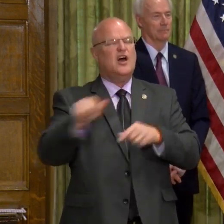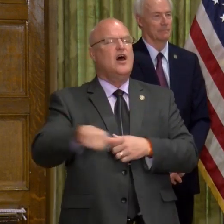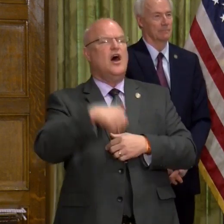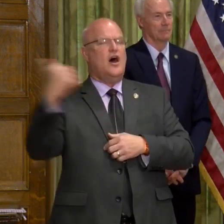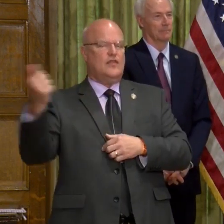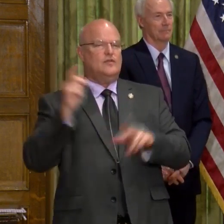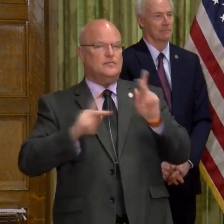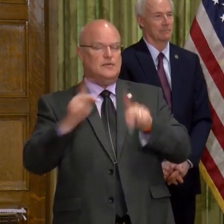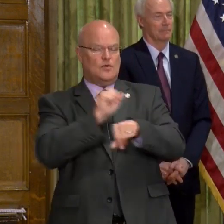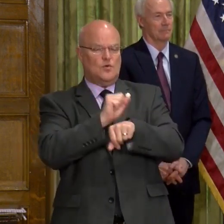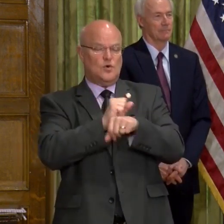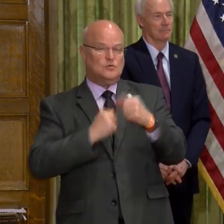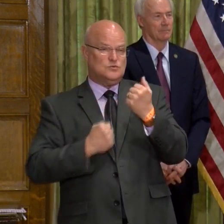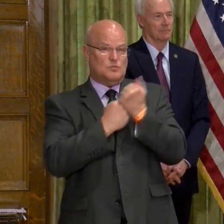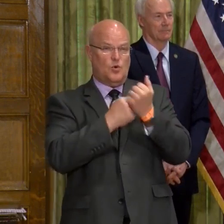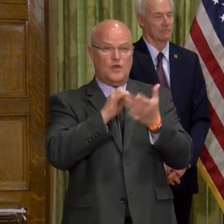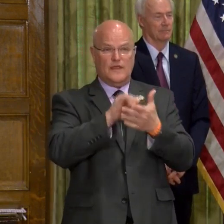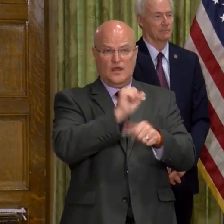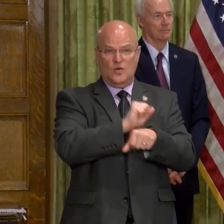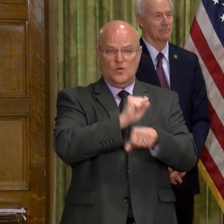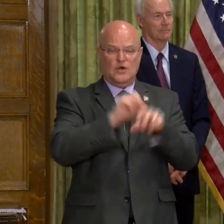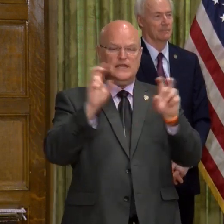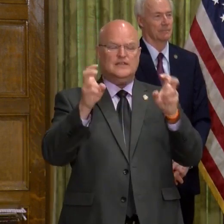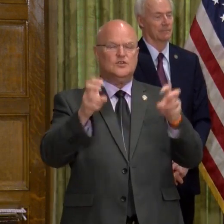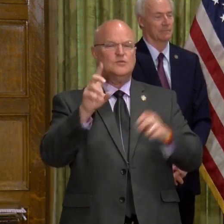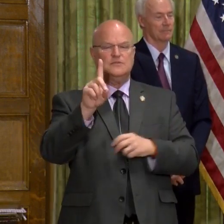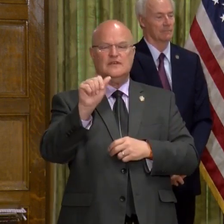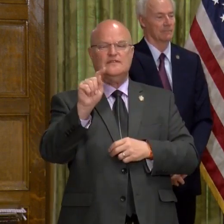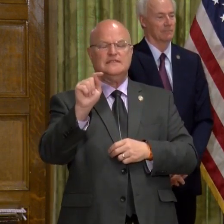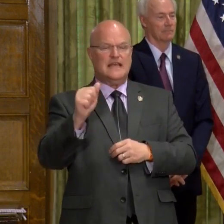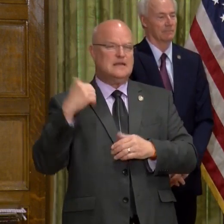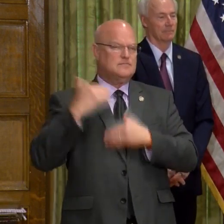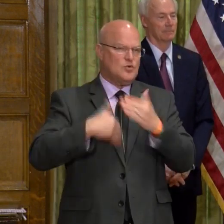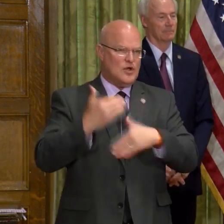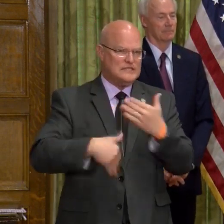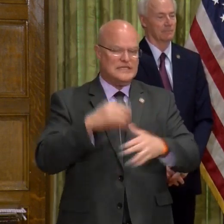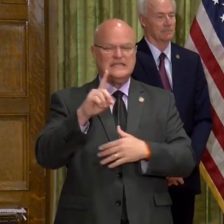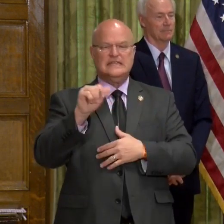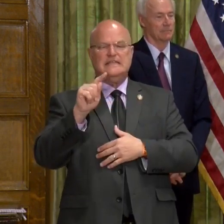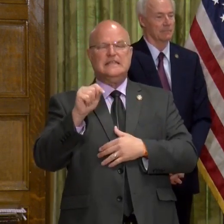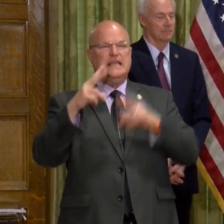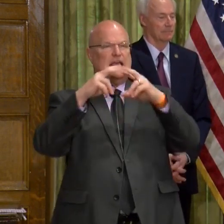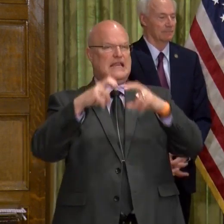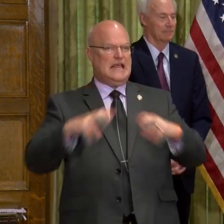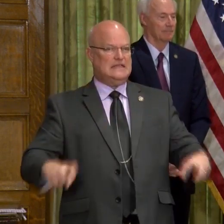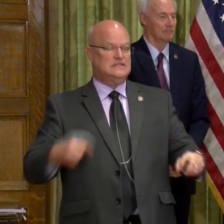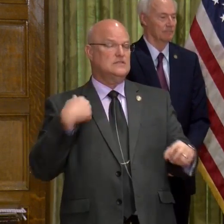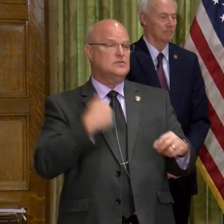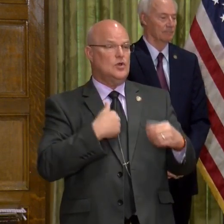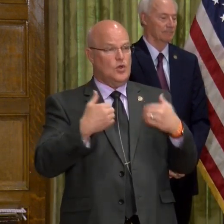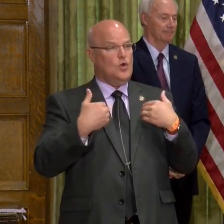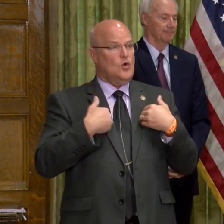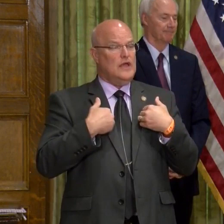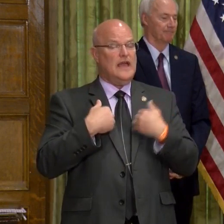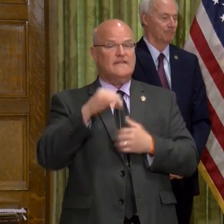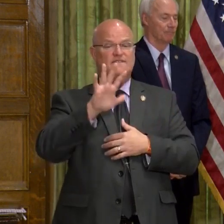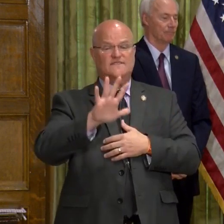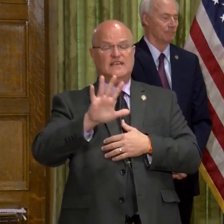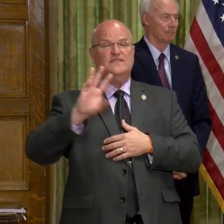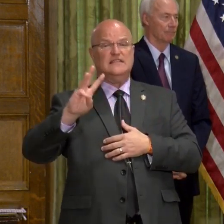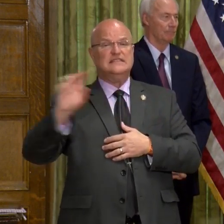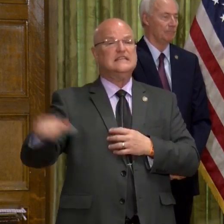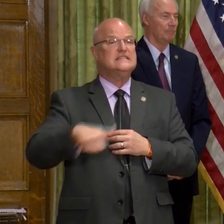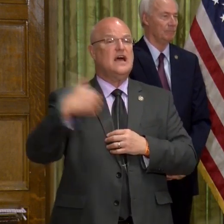of other epidemiologists who support that work in terms of data processing, data analyses. We have 56